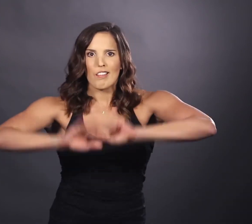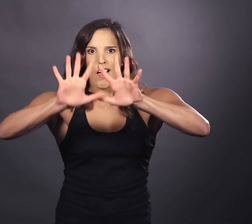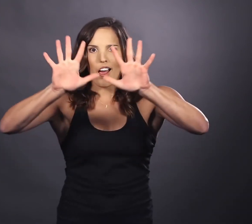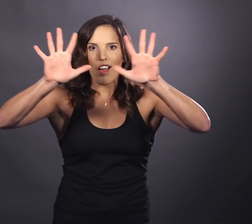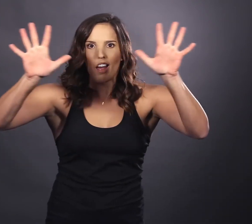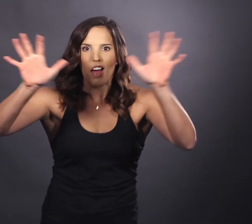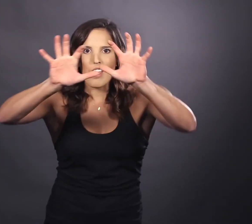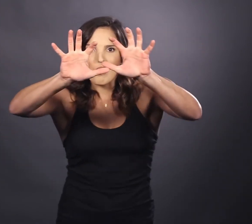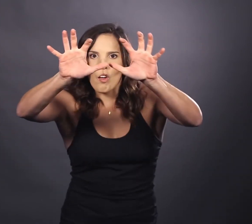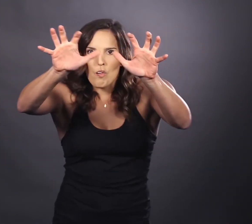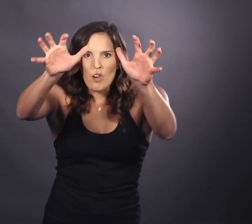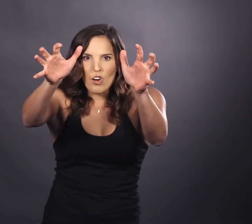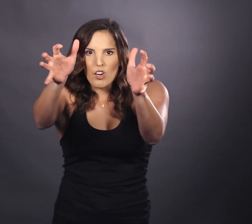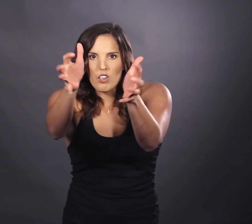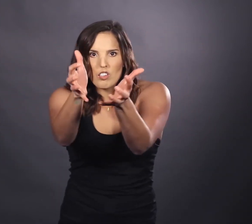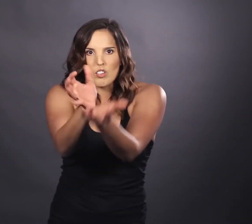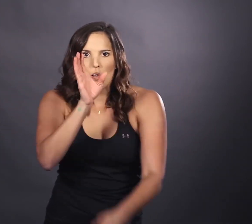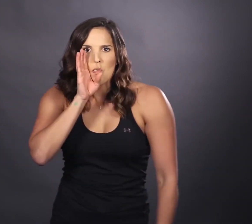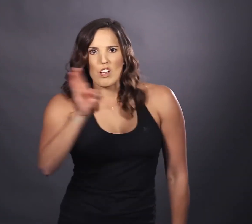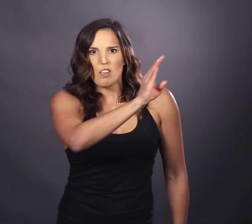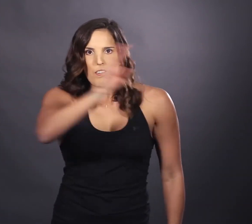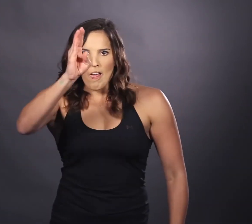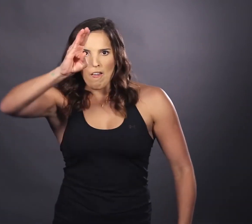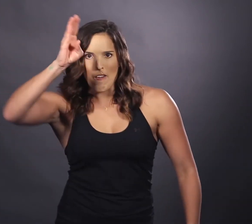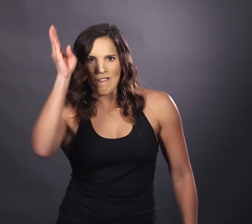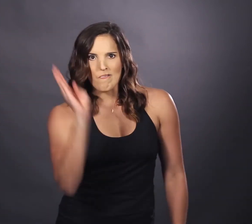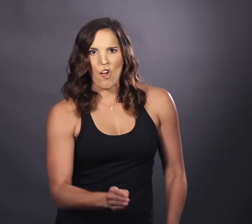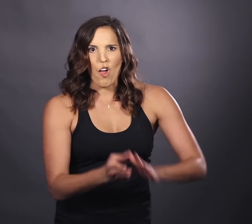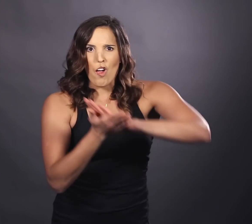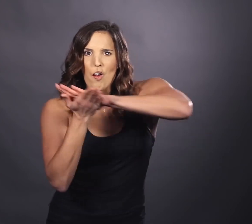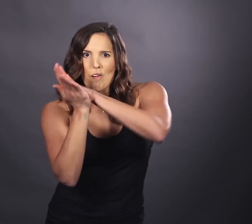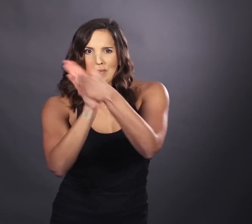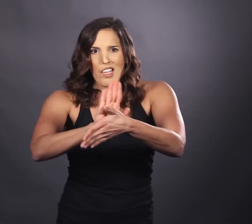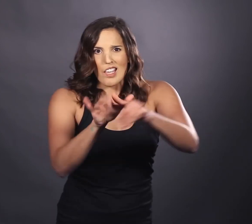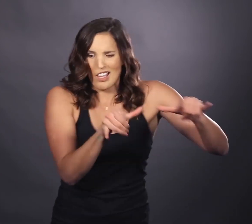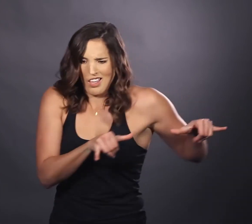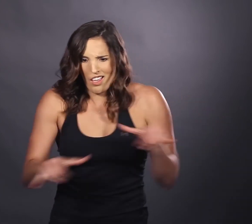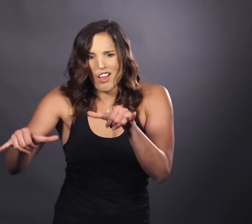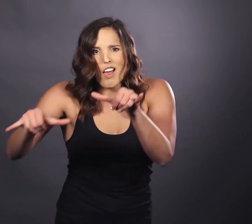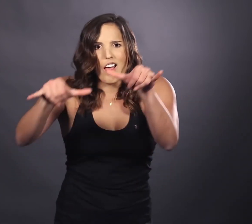light The world will never be the